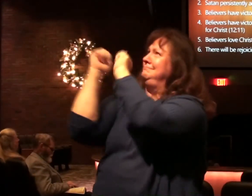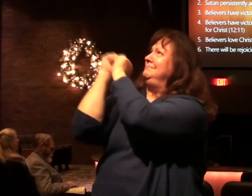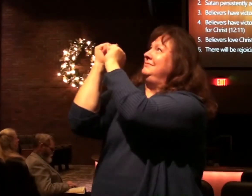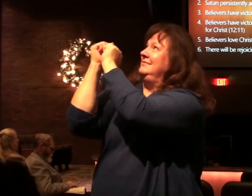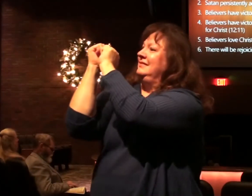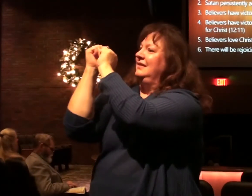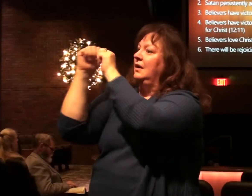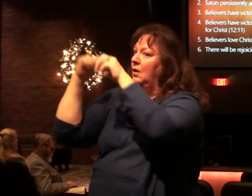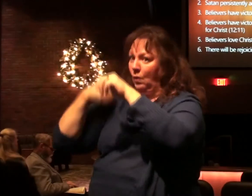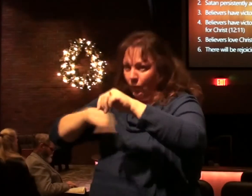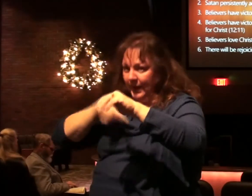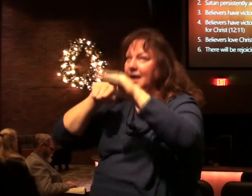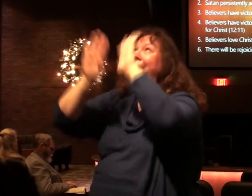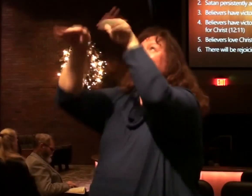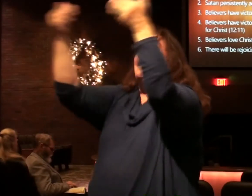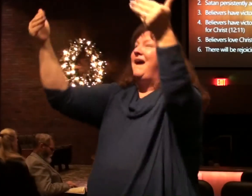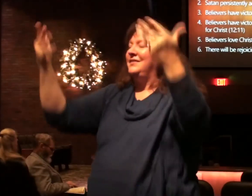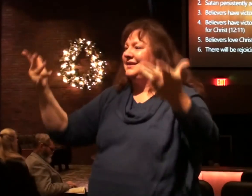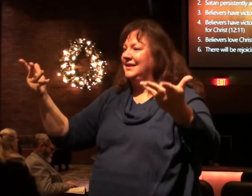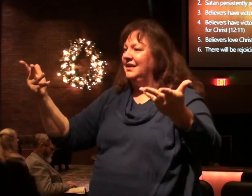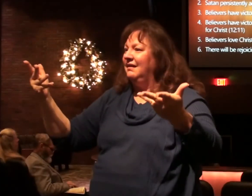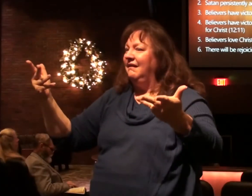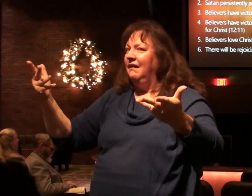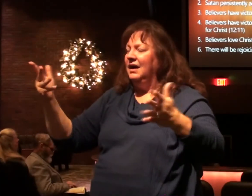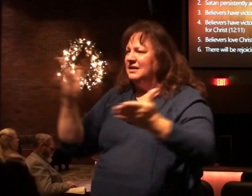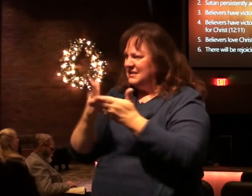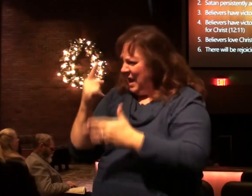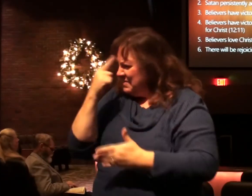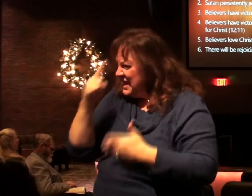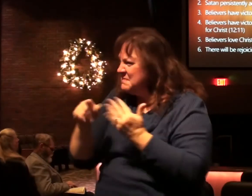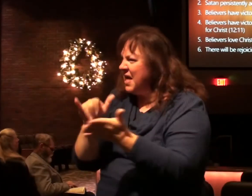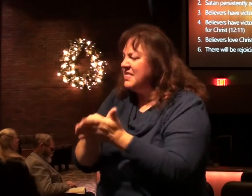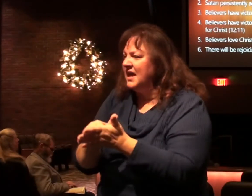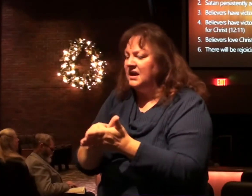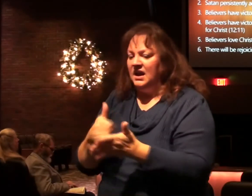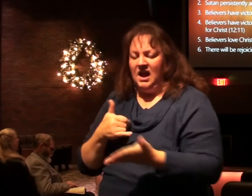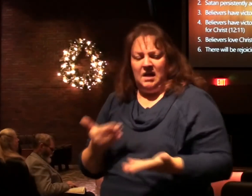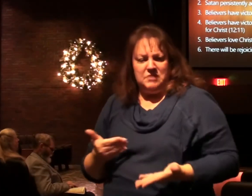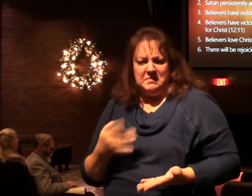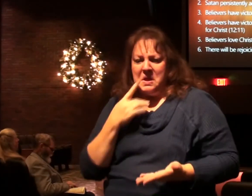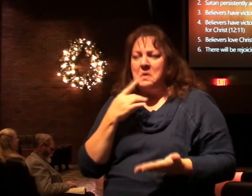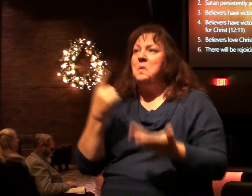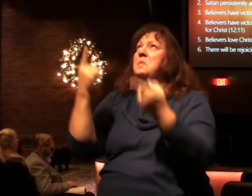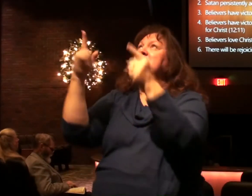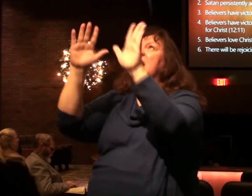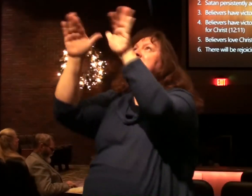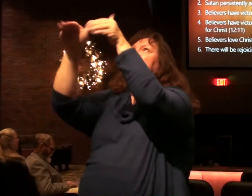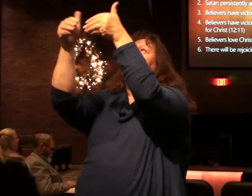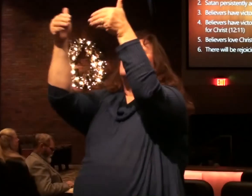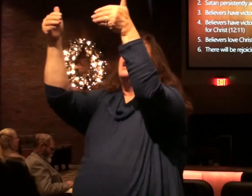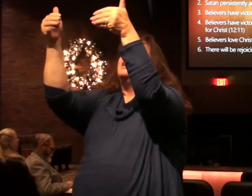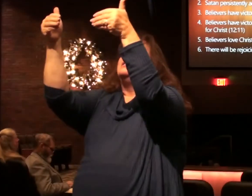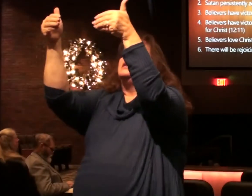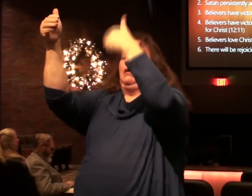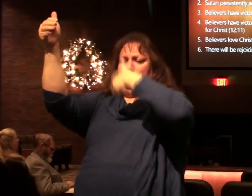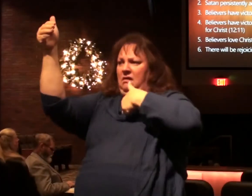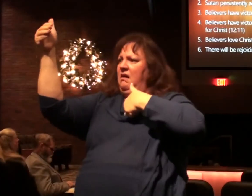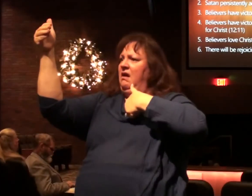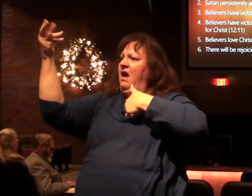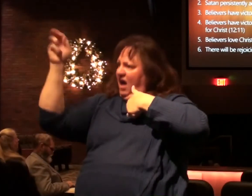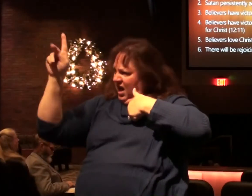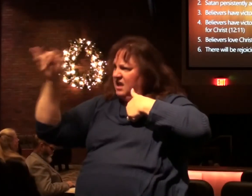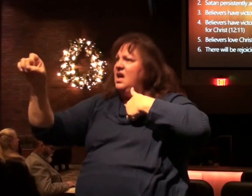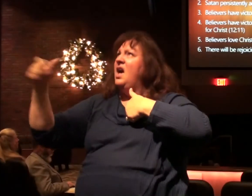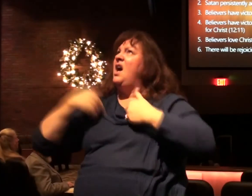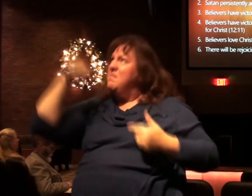We're in heaven. Stop and think about that. There I am when I'm talking about what's going on in heaven. Then I say hey yeah you're